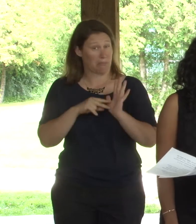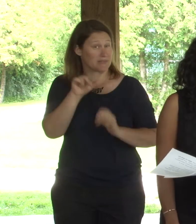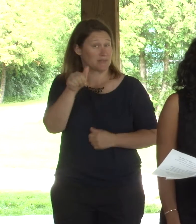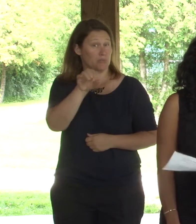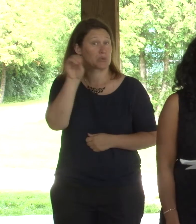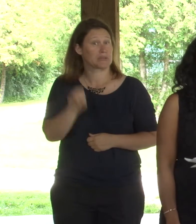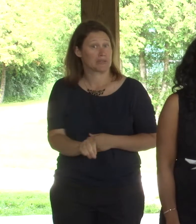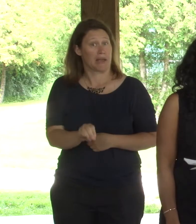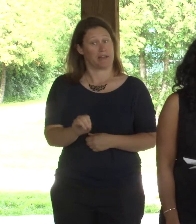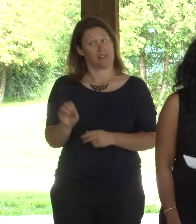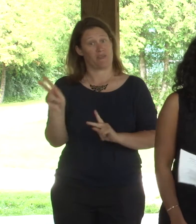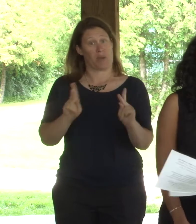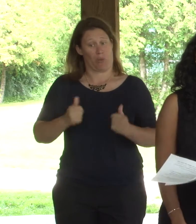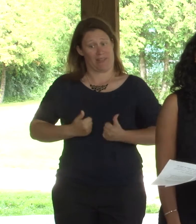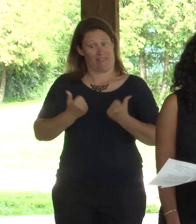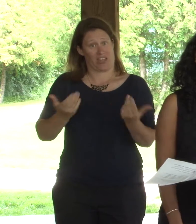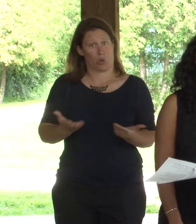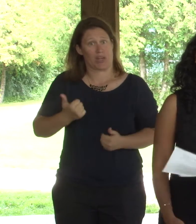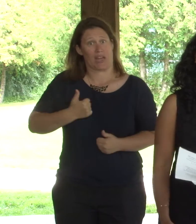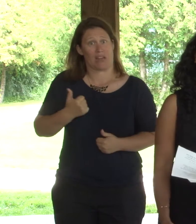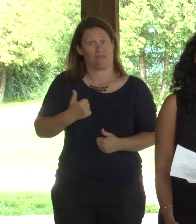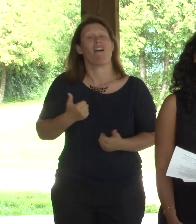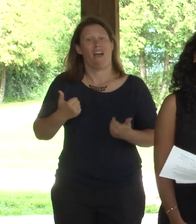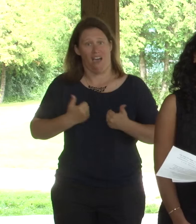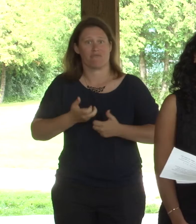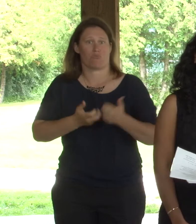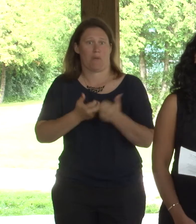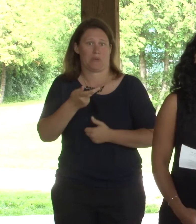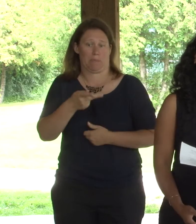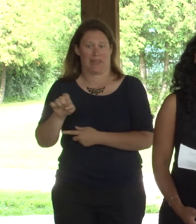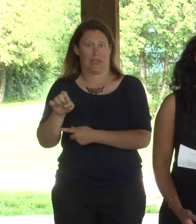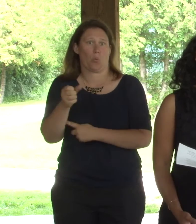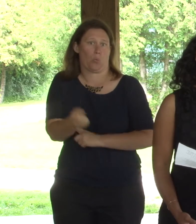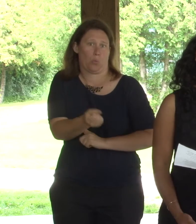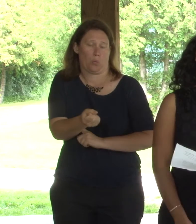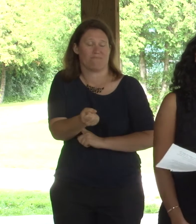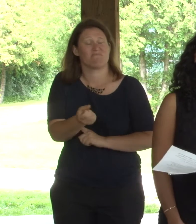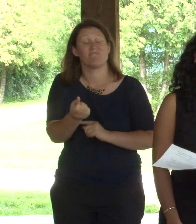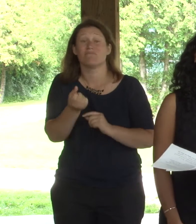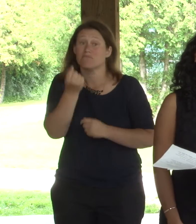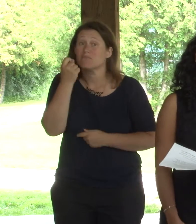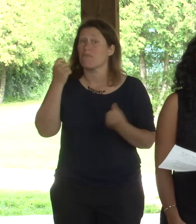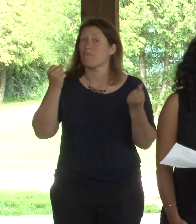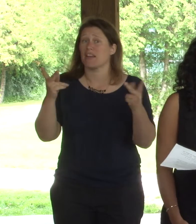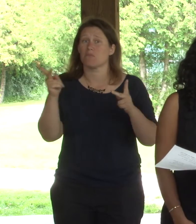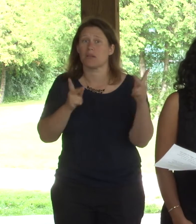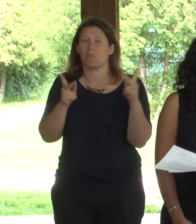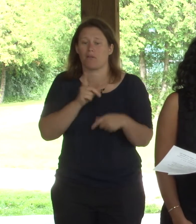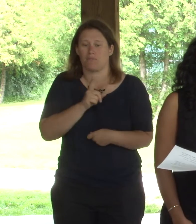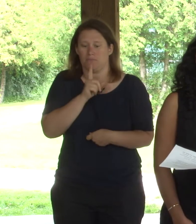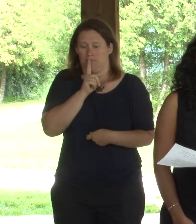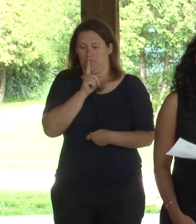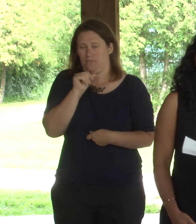is experiencing some kind of incontinence. Very few people talk to the doctors about their problems and symptoms. Incontinence is not a